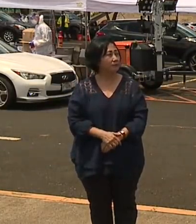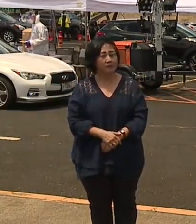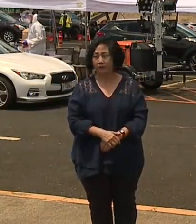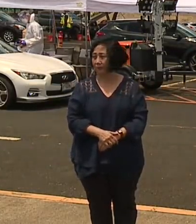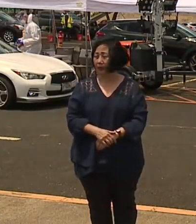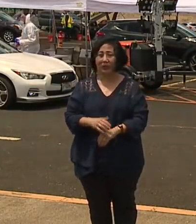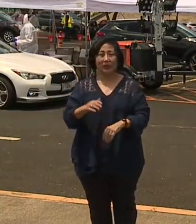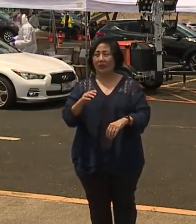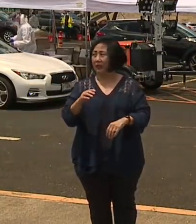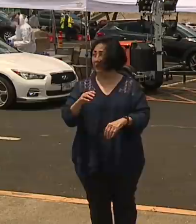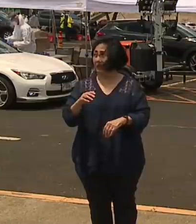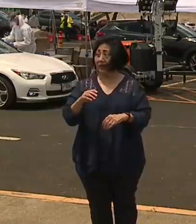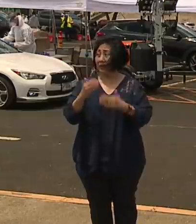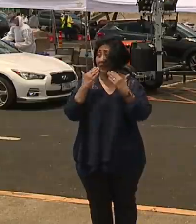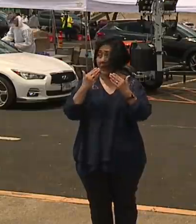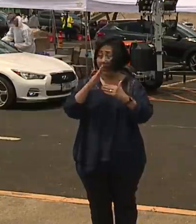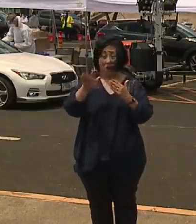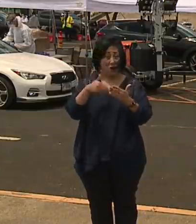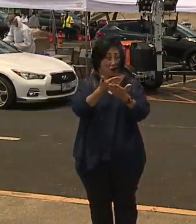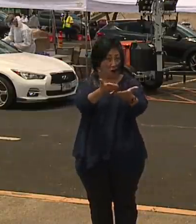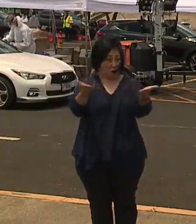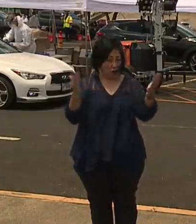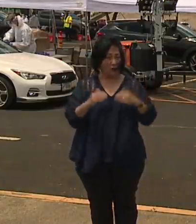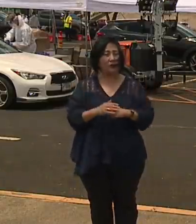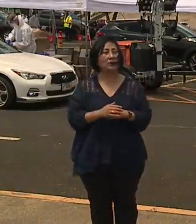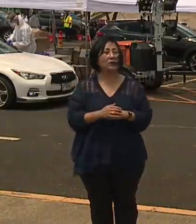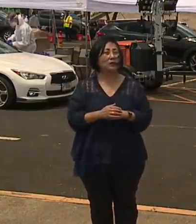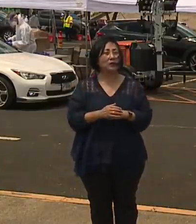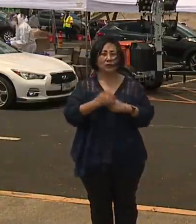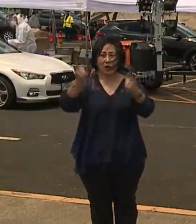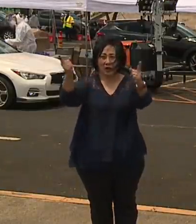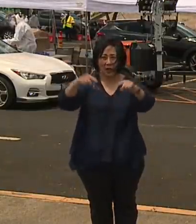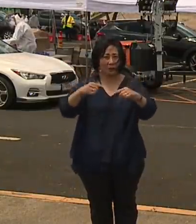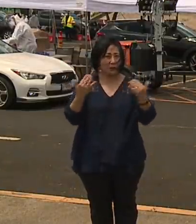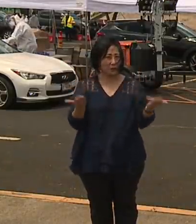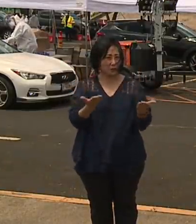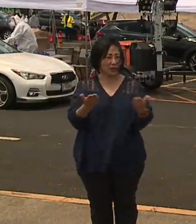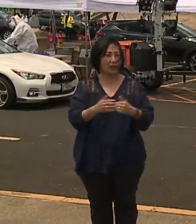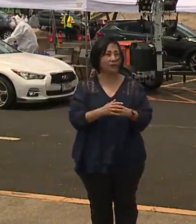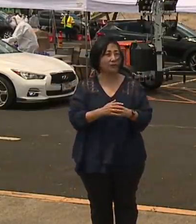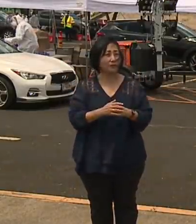And I just want to thank everyone again for coming out today.